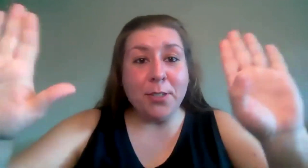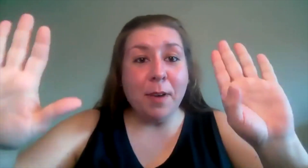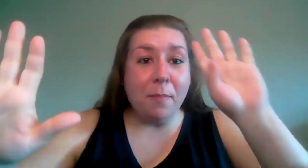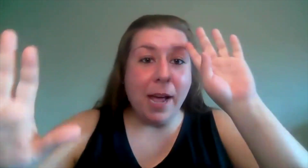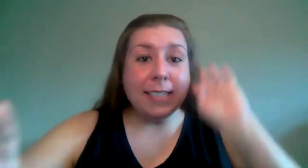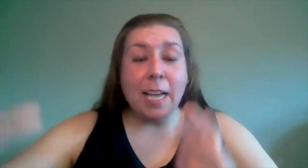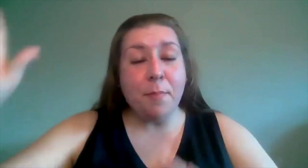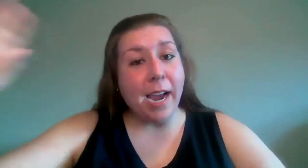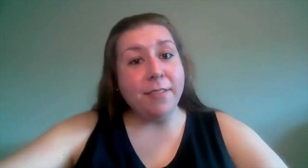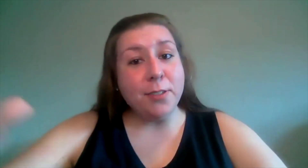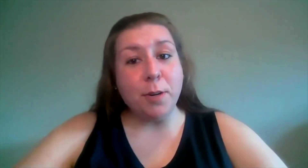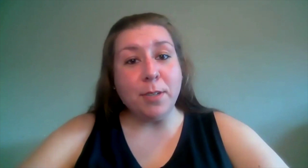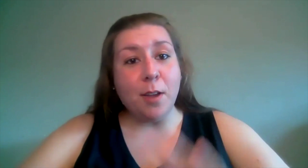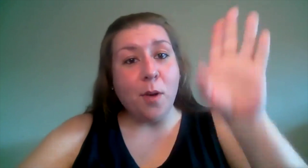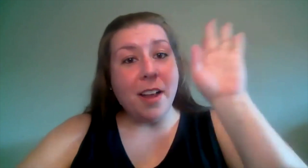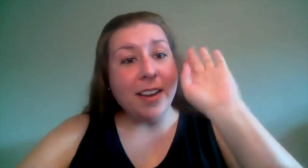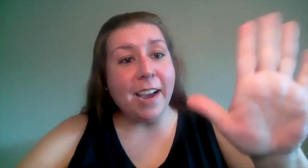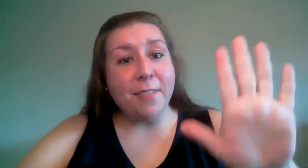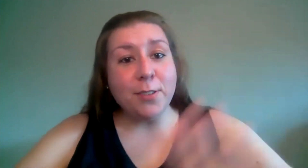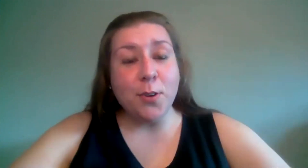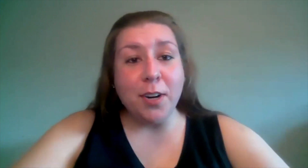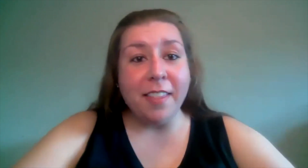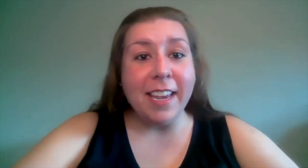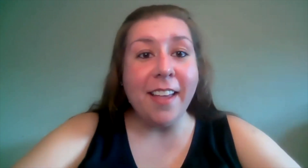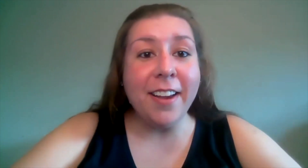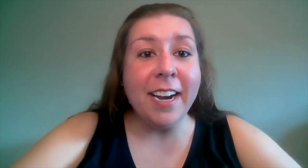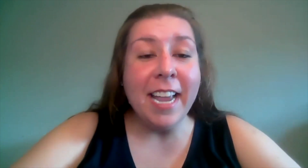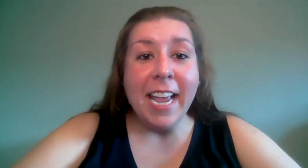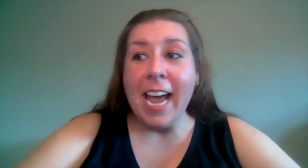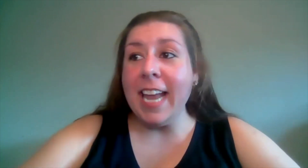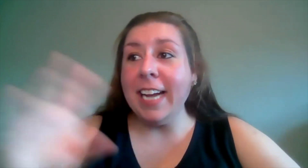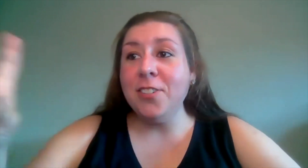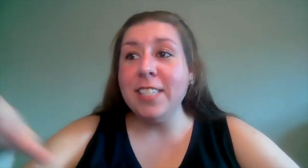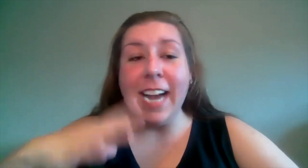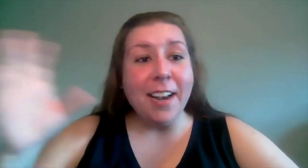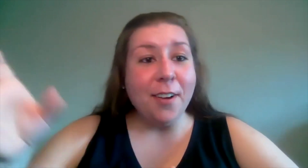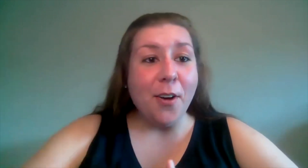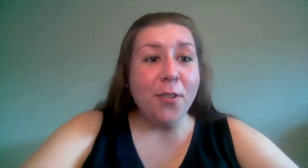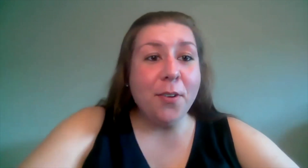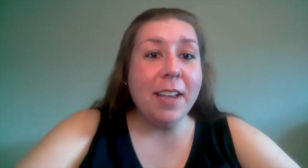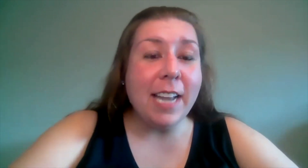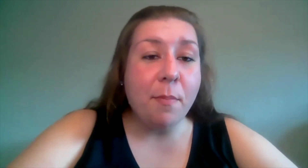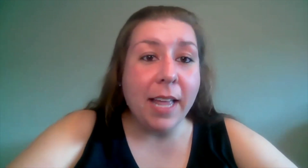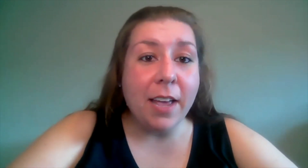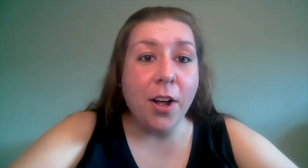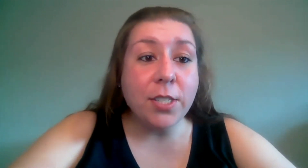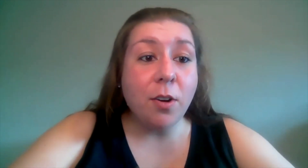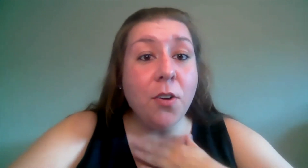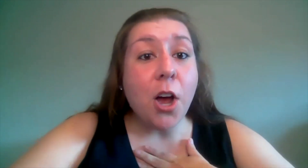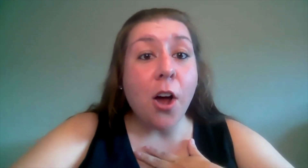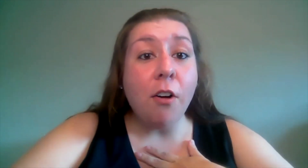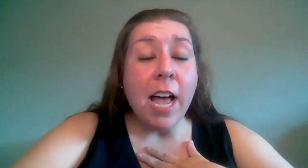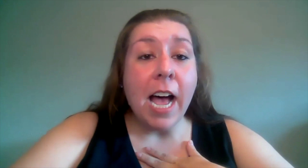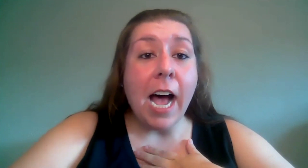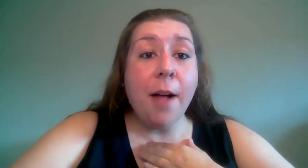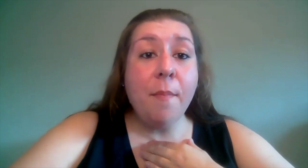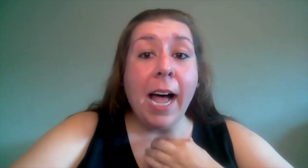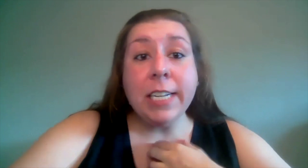two ipads up i have a script on one and i have the score on the other and i just kind of go through it and i play it all so no um i